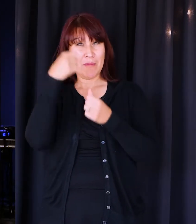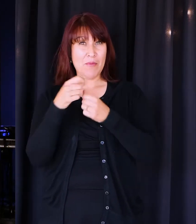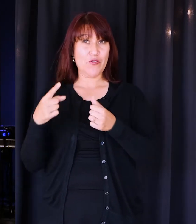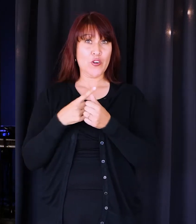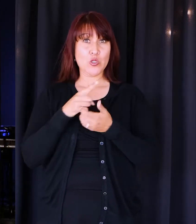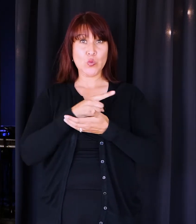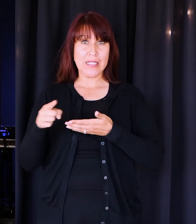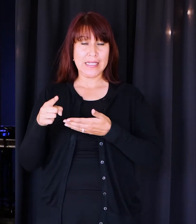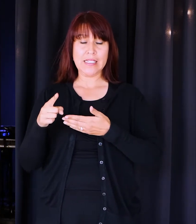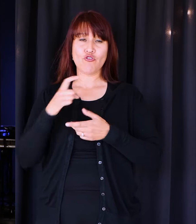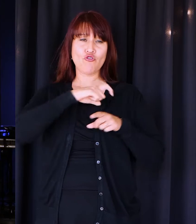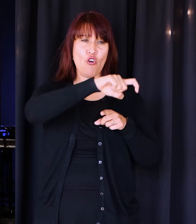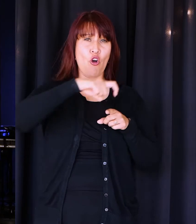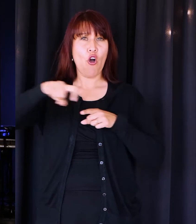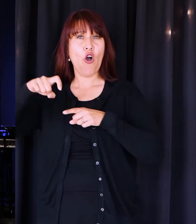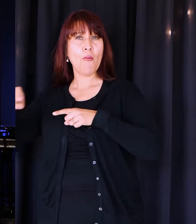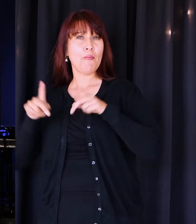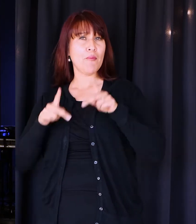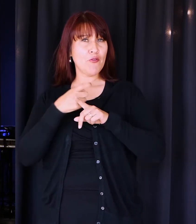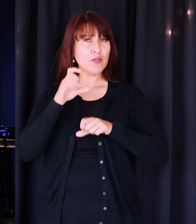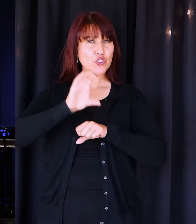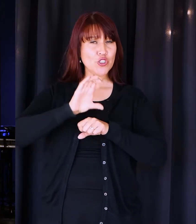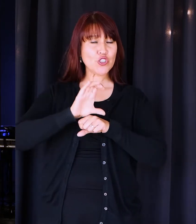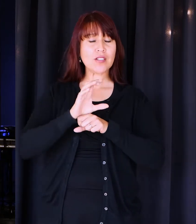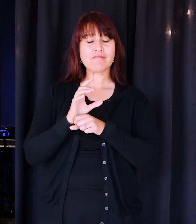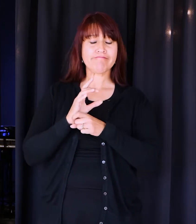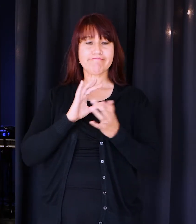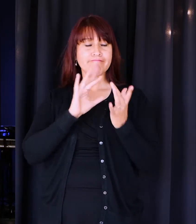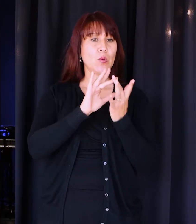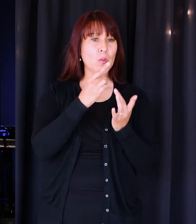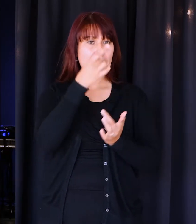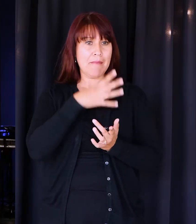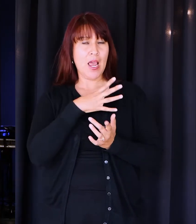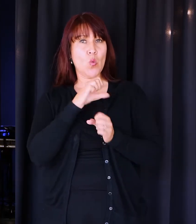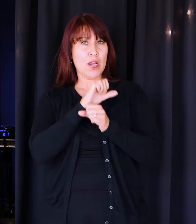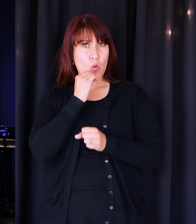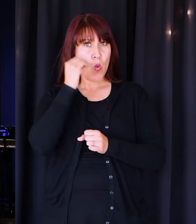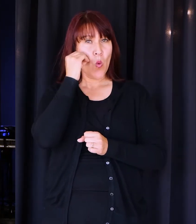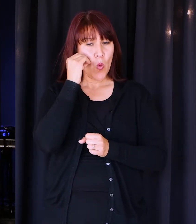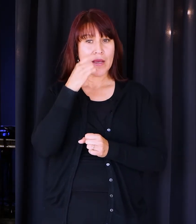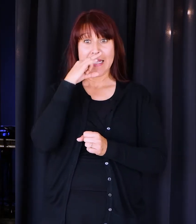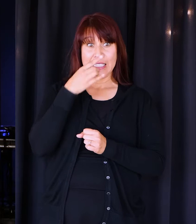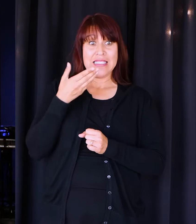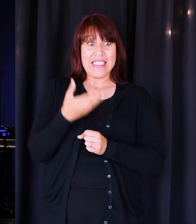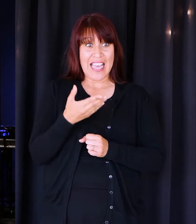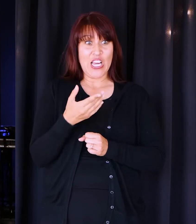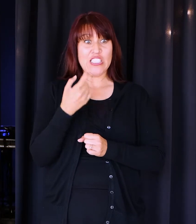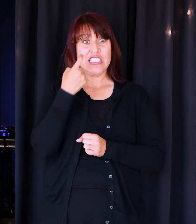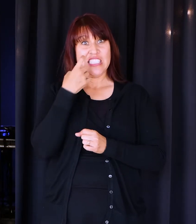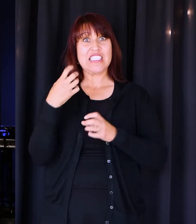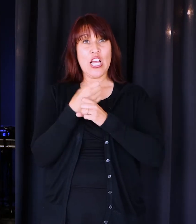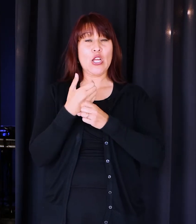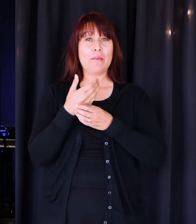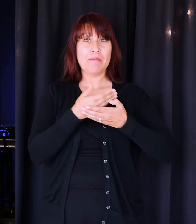I was calling people in the church. I talked to one man who was working from home. His kids were there. They just got a